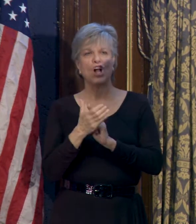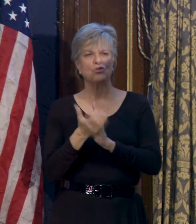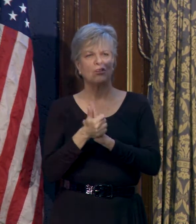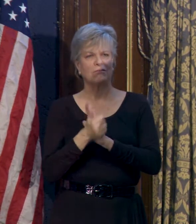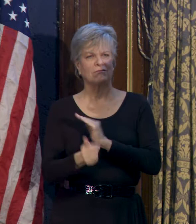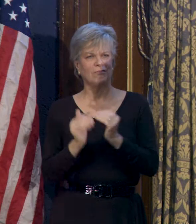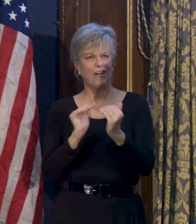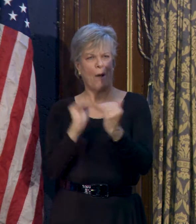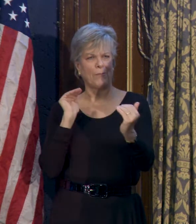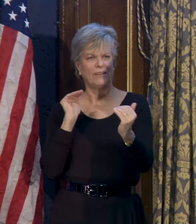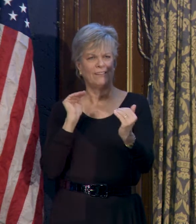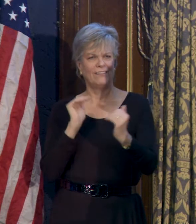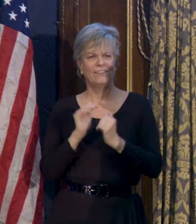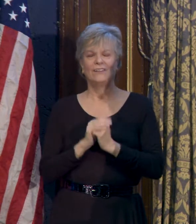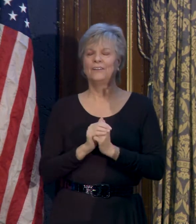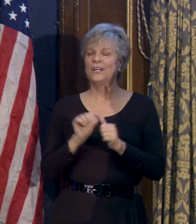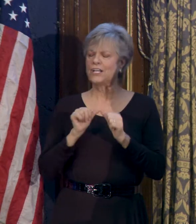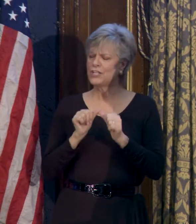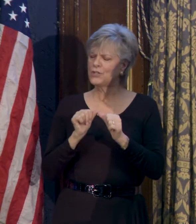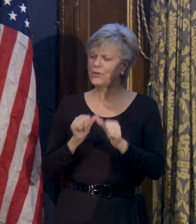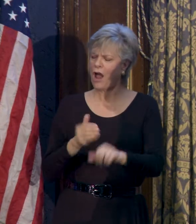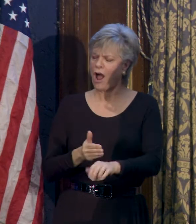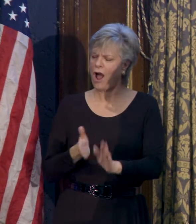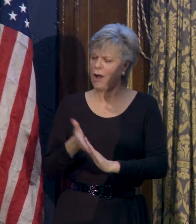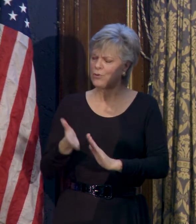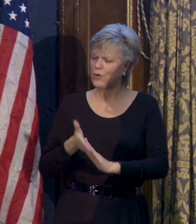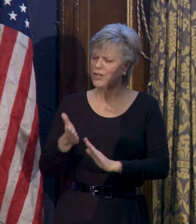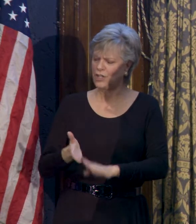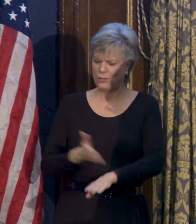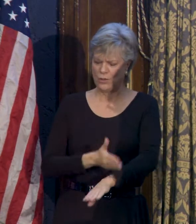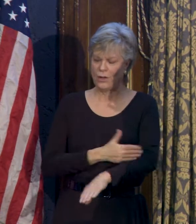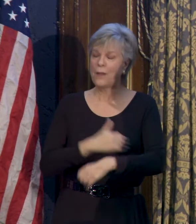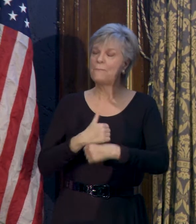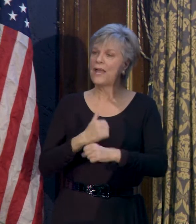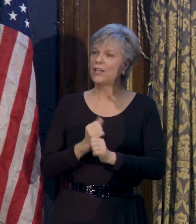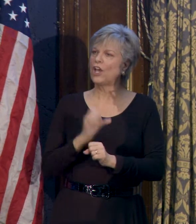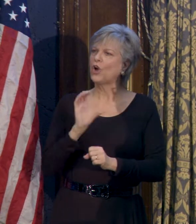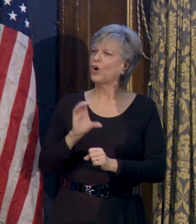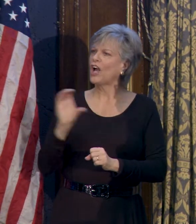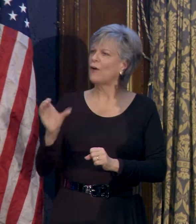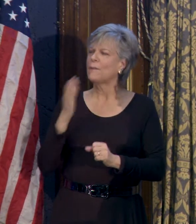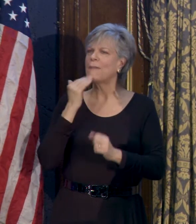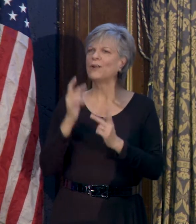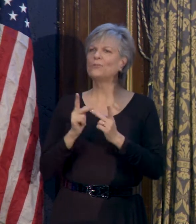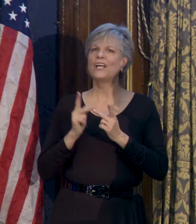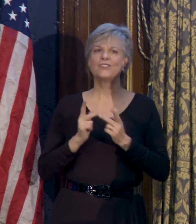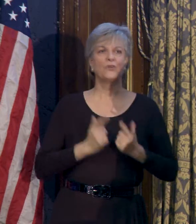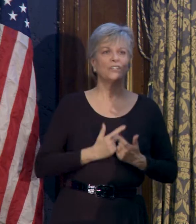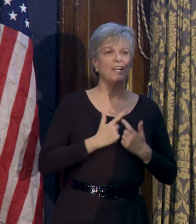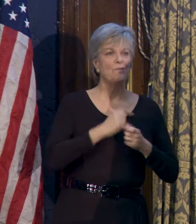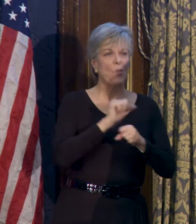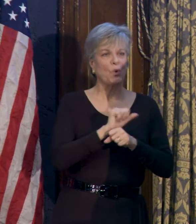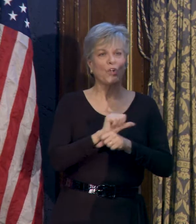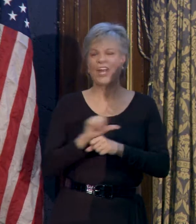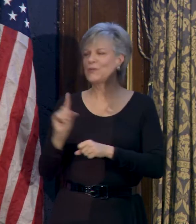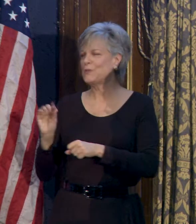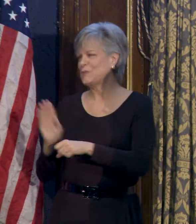Continuous operational improvement is the key to making the county a better place to live, work, and do business.